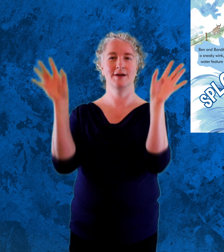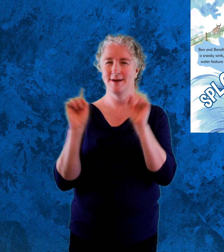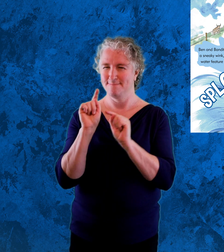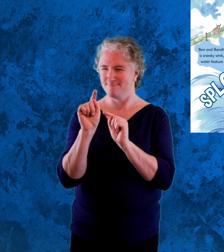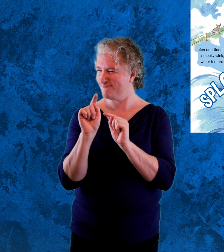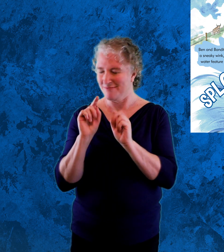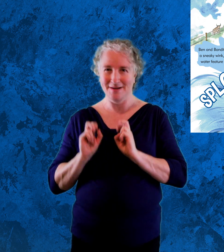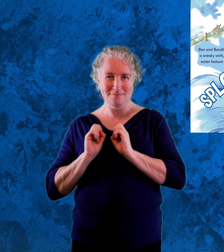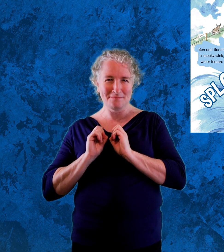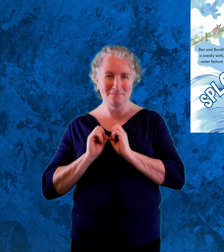the front yard.